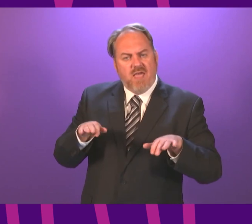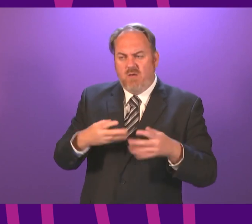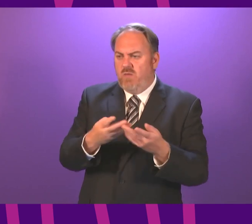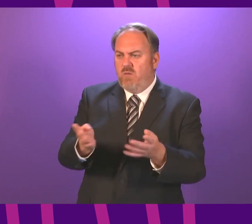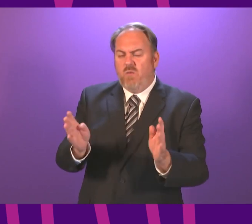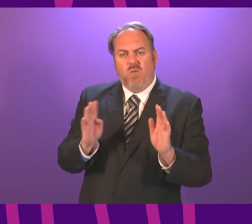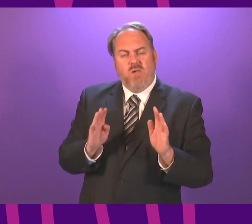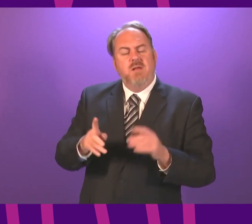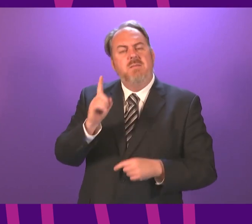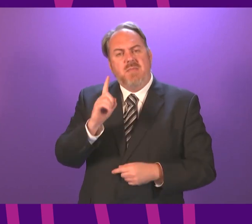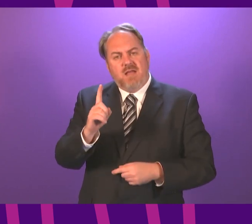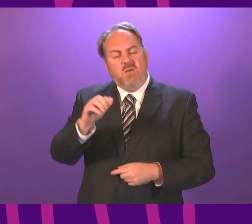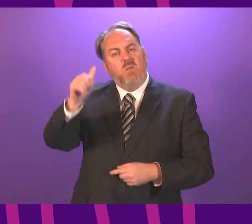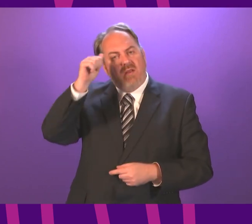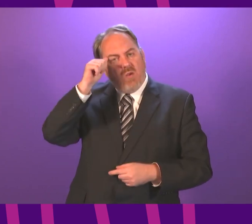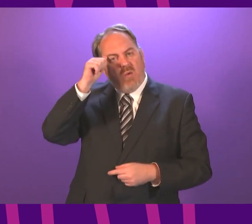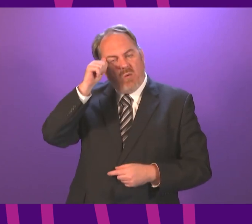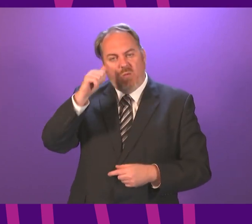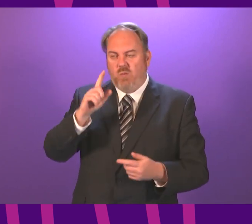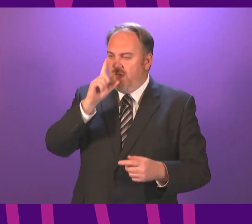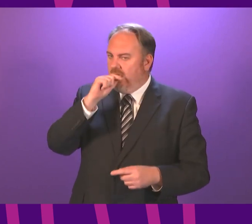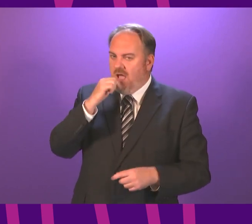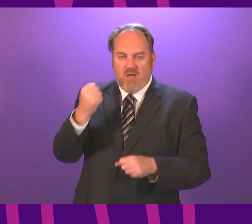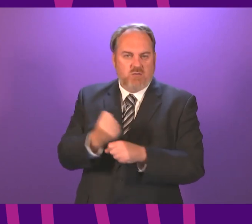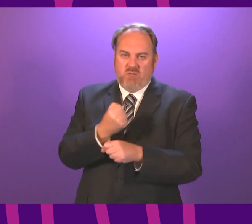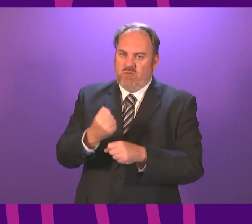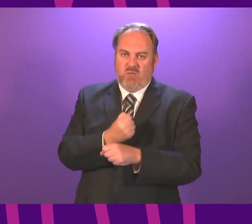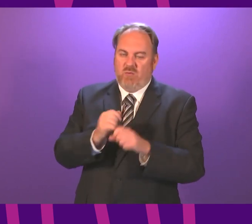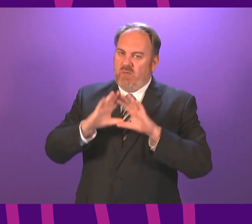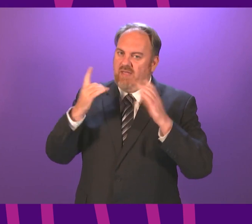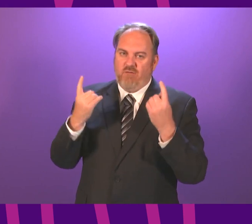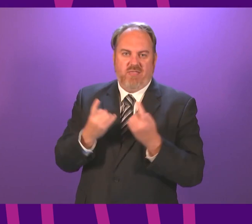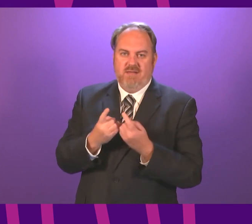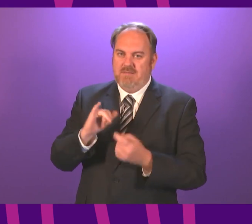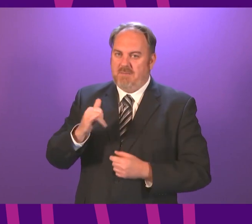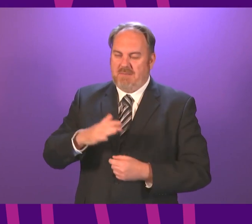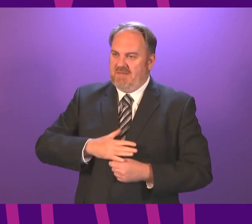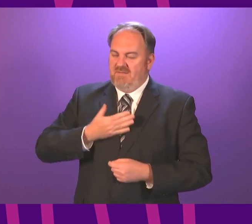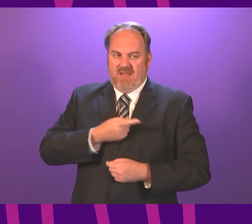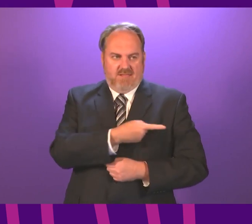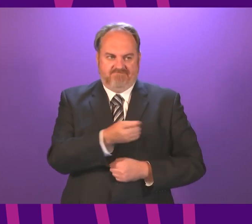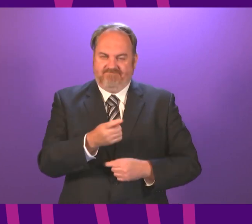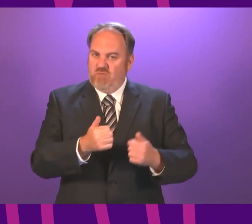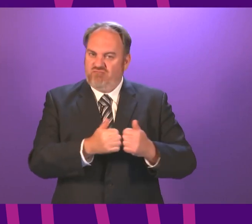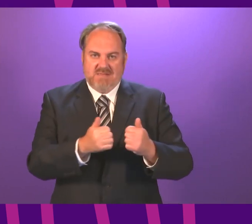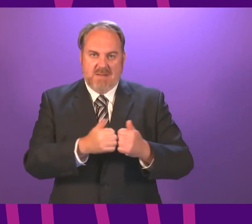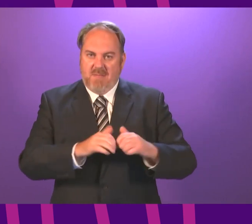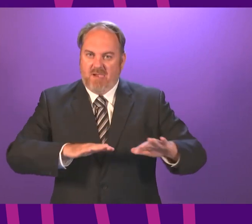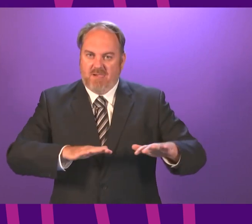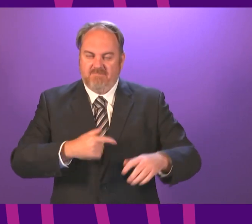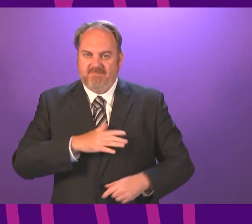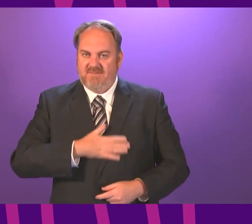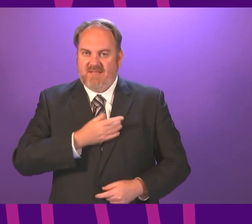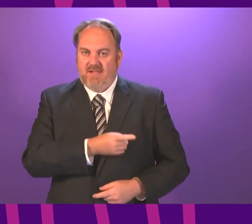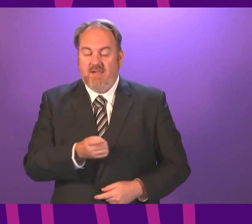Bureau, but sometimes reason can only be one-sided. But as I've previously explained to other members of the